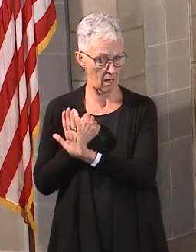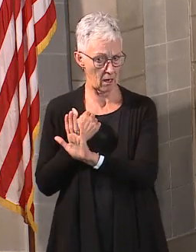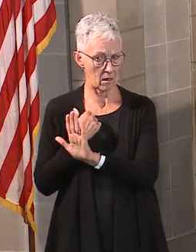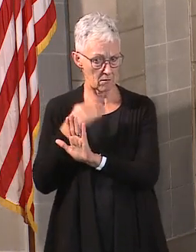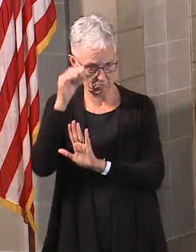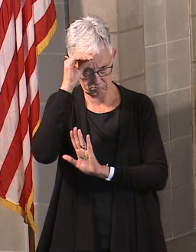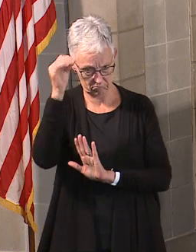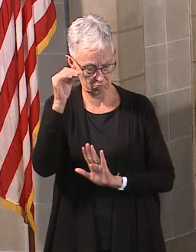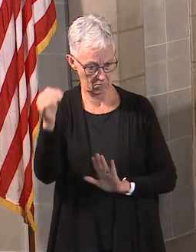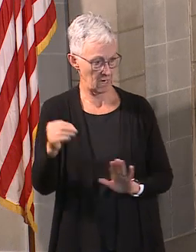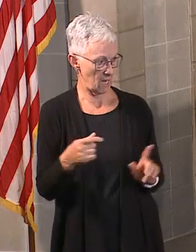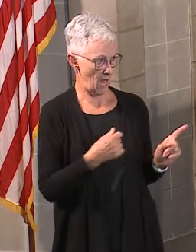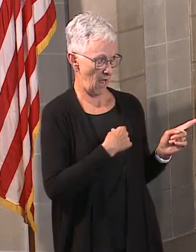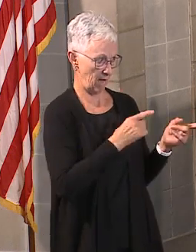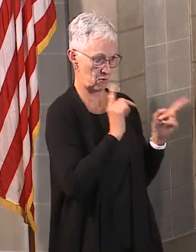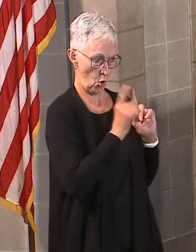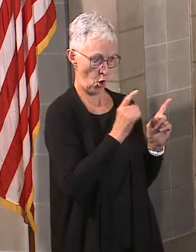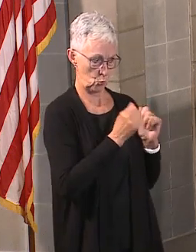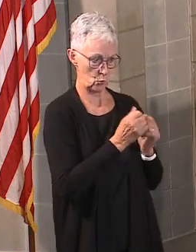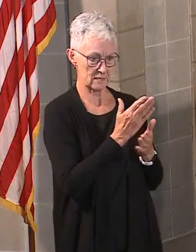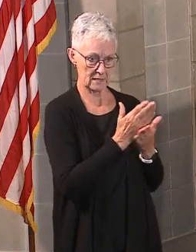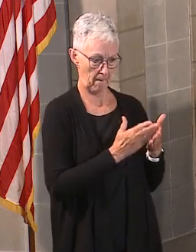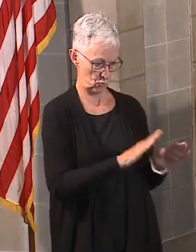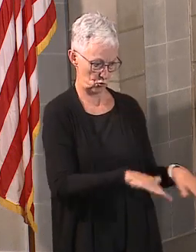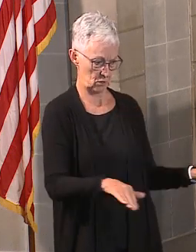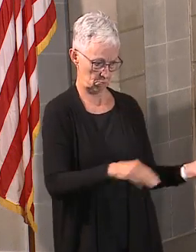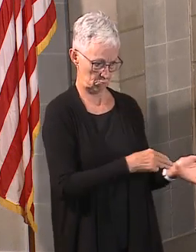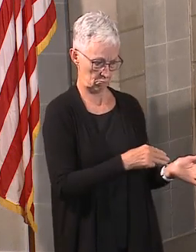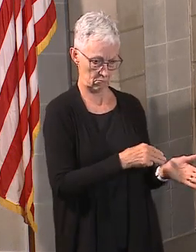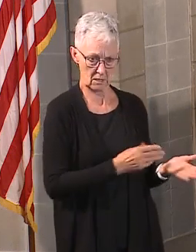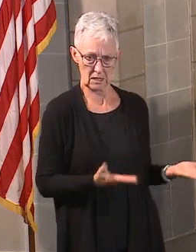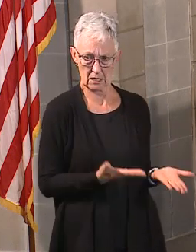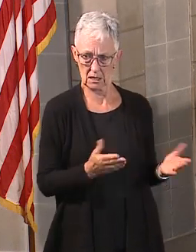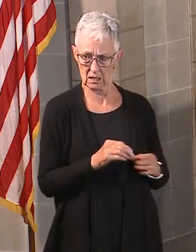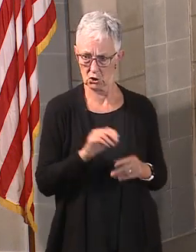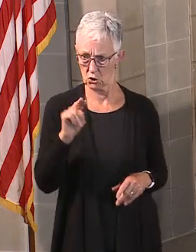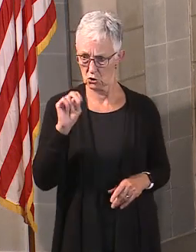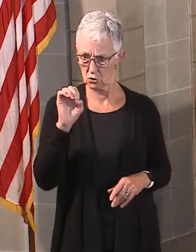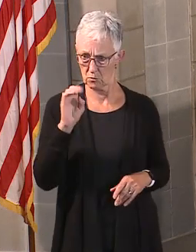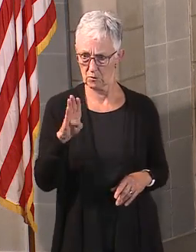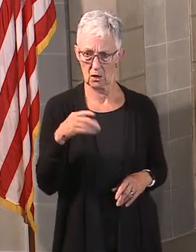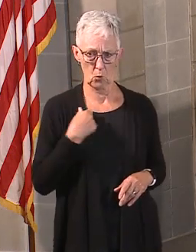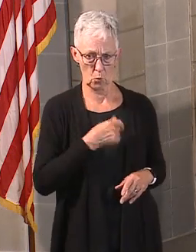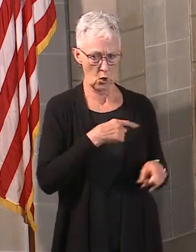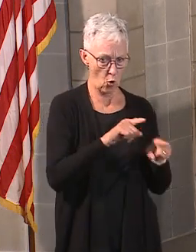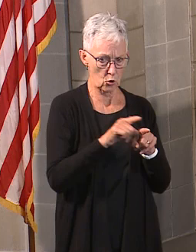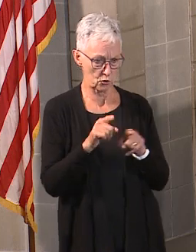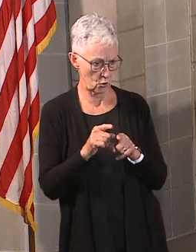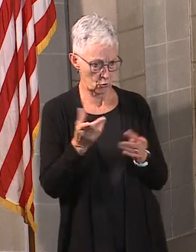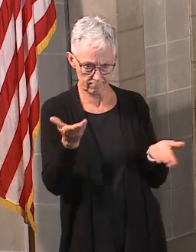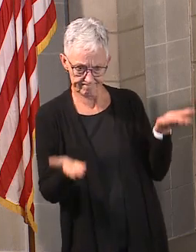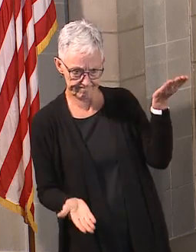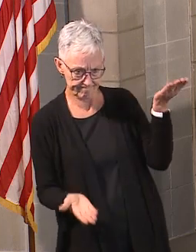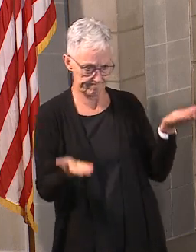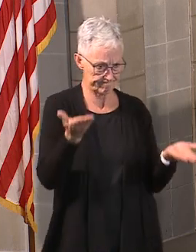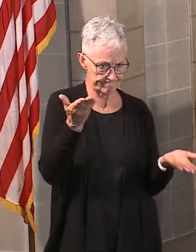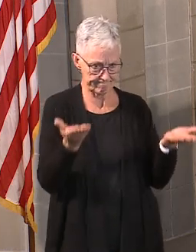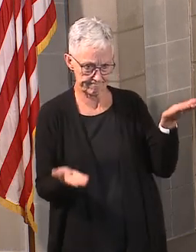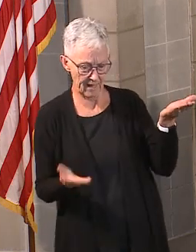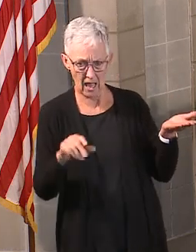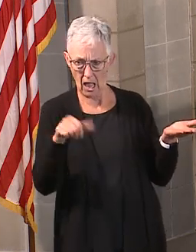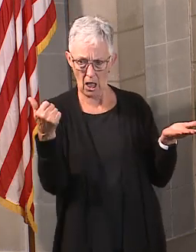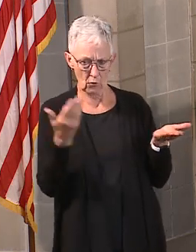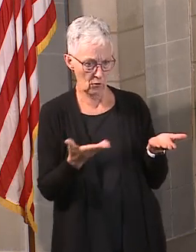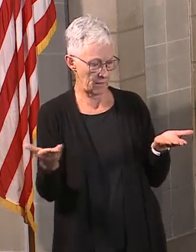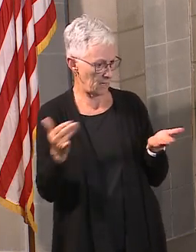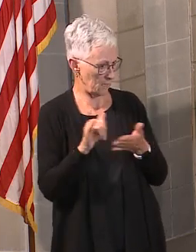to speak to pediatricians in Nebraska and have conversations with them. We're also weighing the options of other damage that could be done. I actually talked